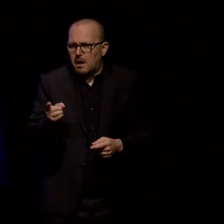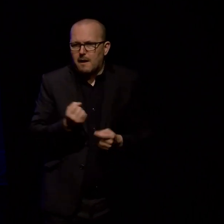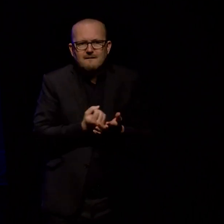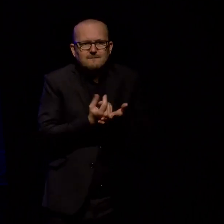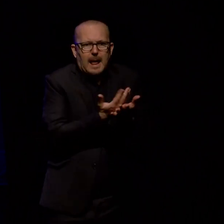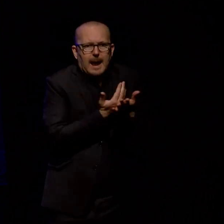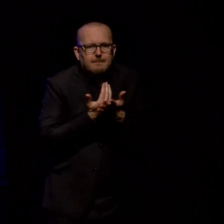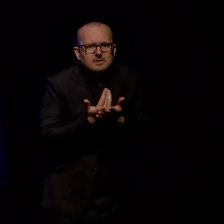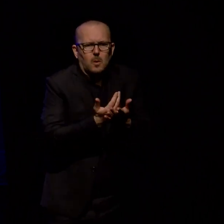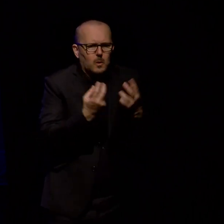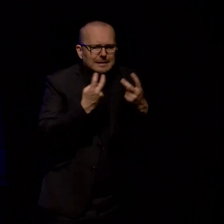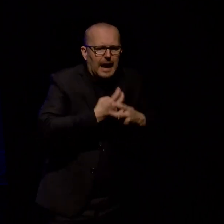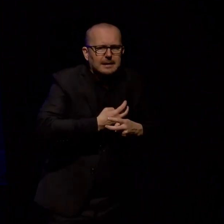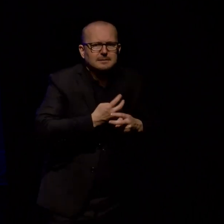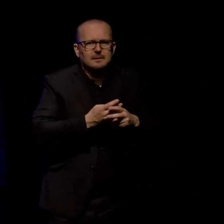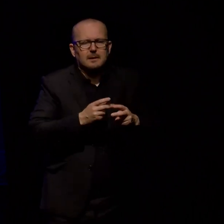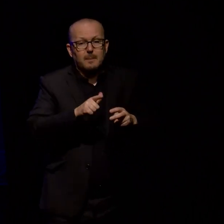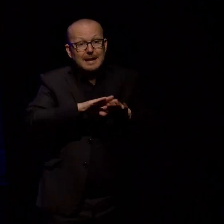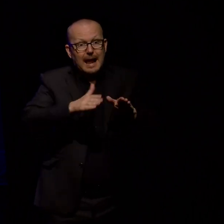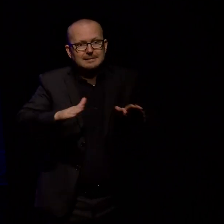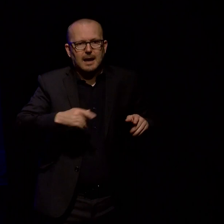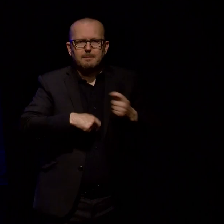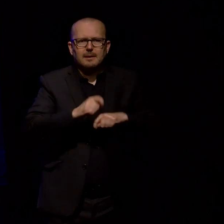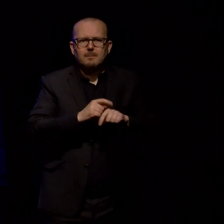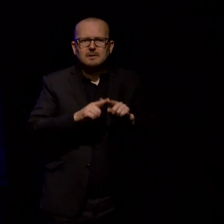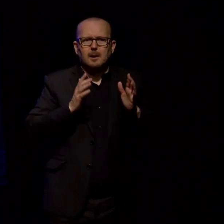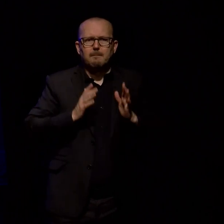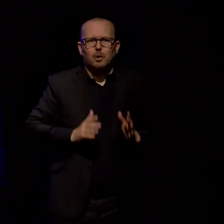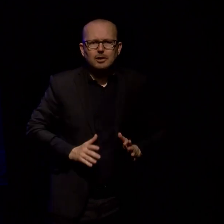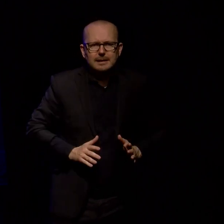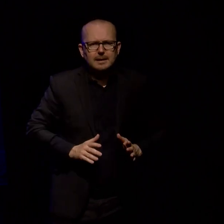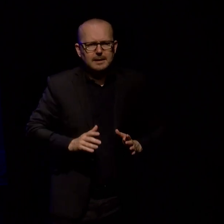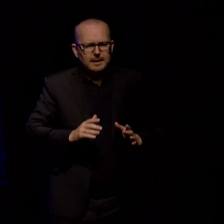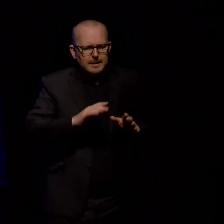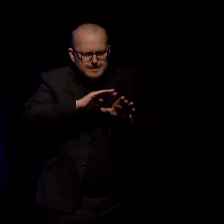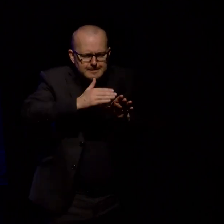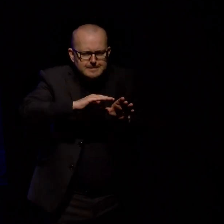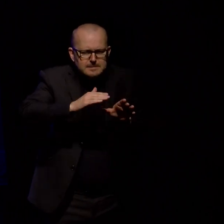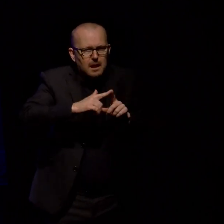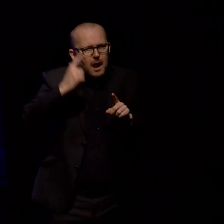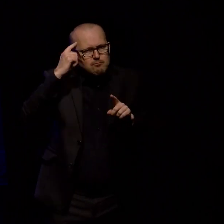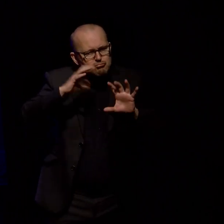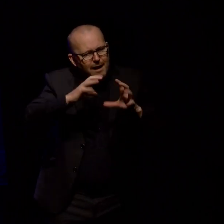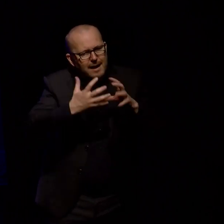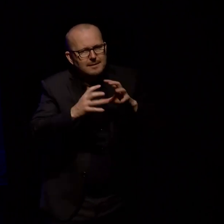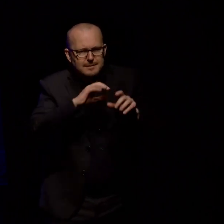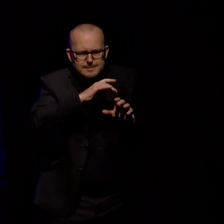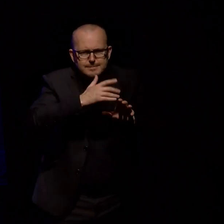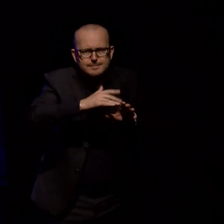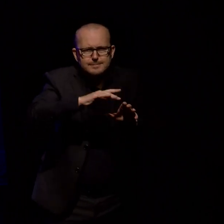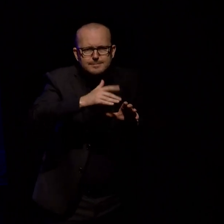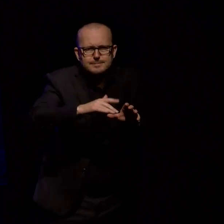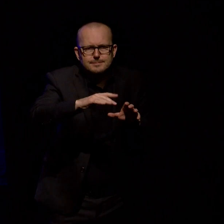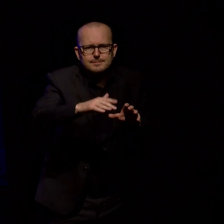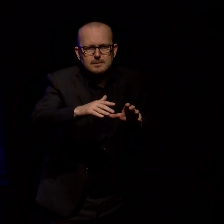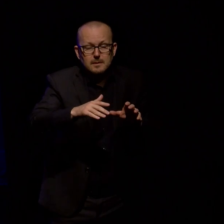The landscape is a body. Fjords read as brain-like folds and wrinkles. Rivers are arteries. Plateaus are gauzy